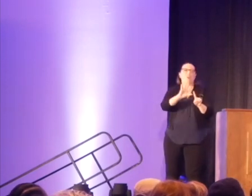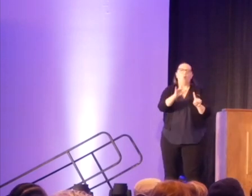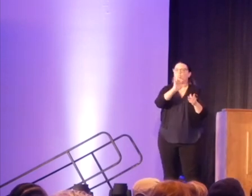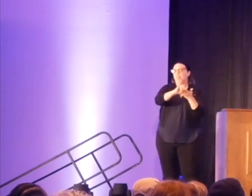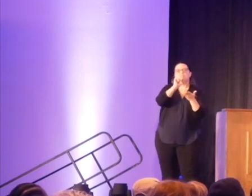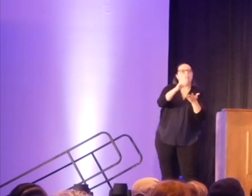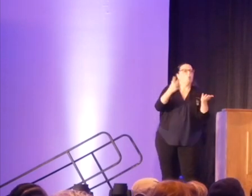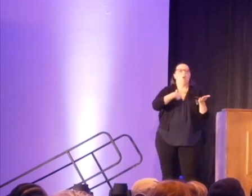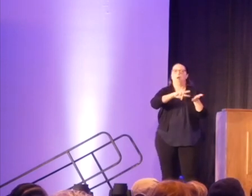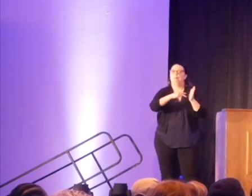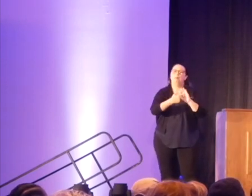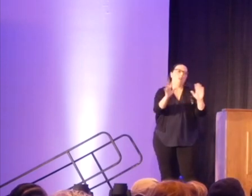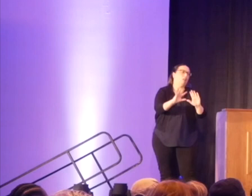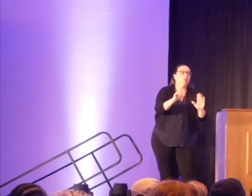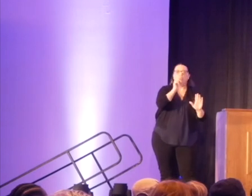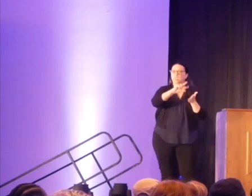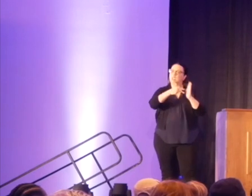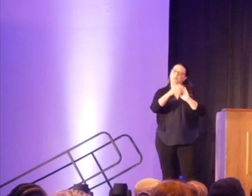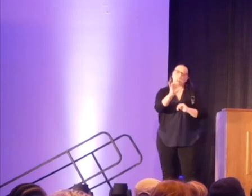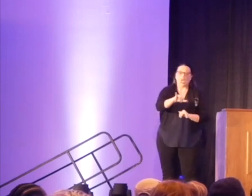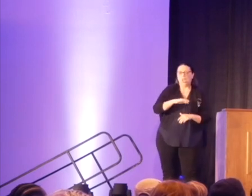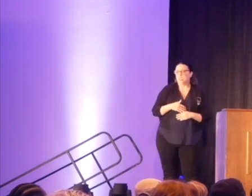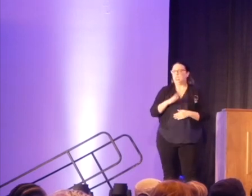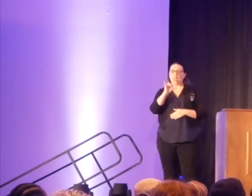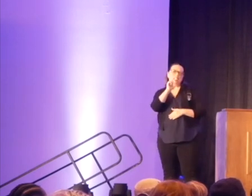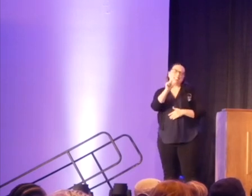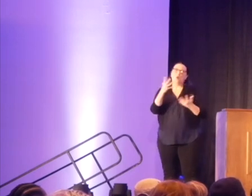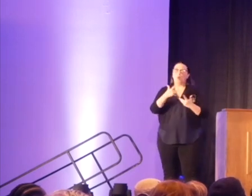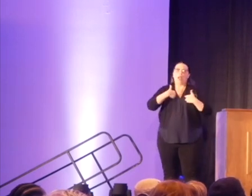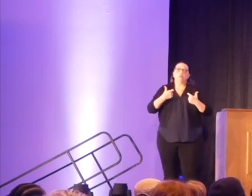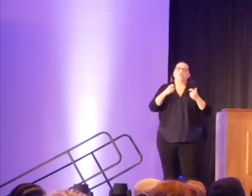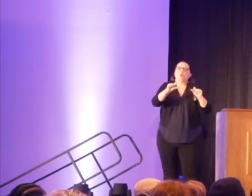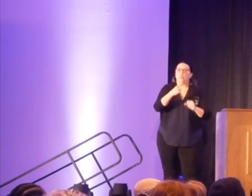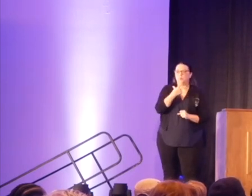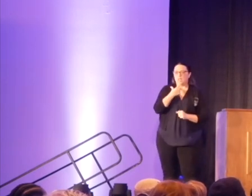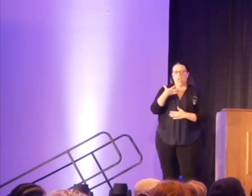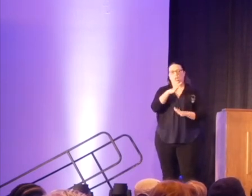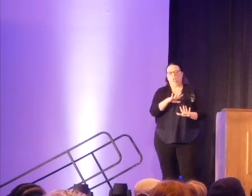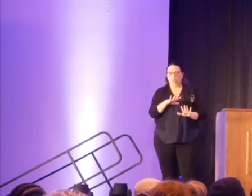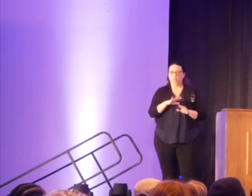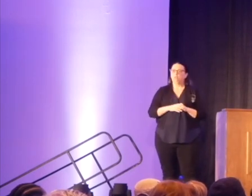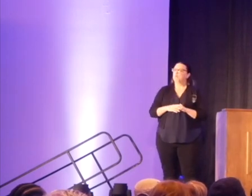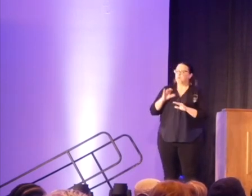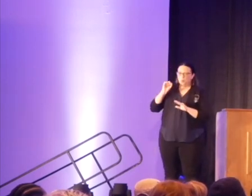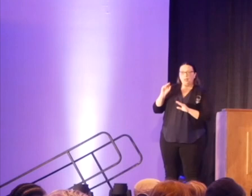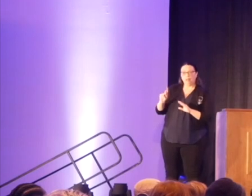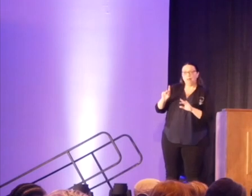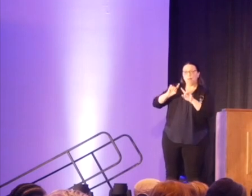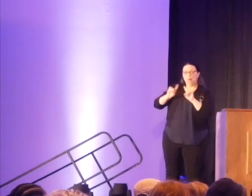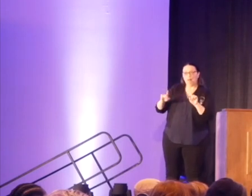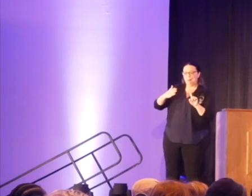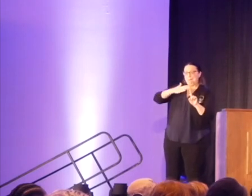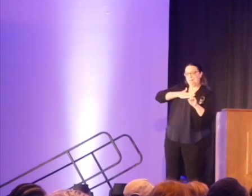not what I meant. I didn't mean it that way. That's not what I was trying to say, right? It has to be about